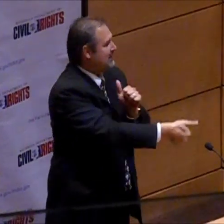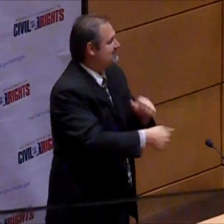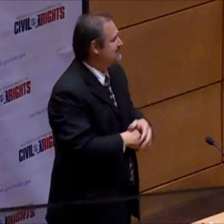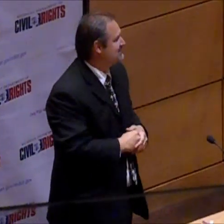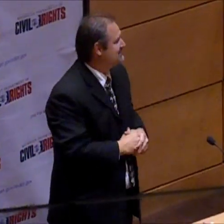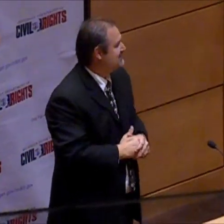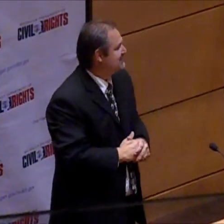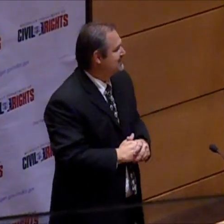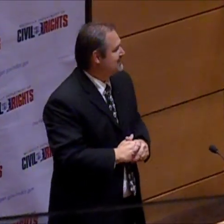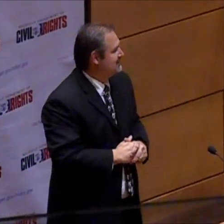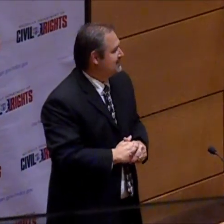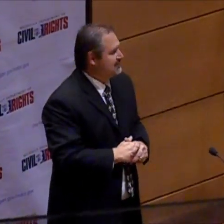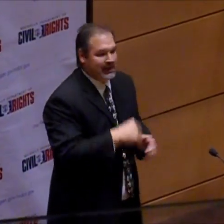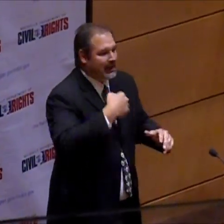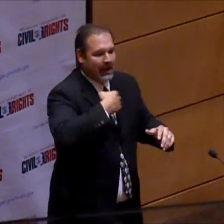develop these rules and have them passed.